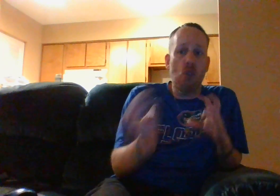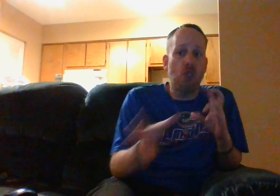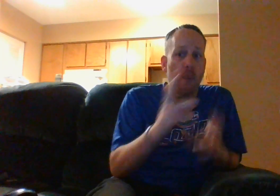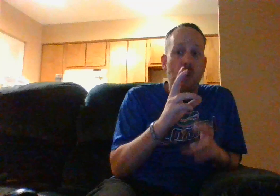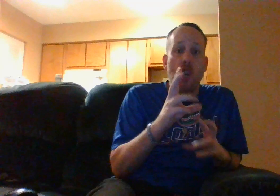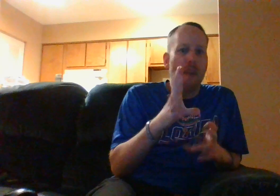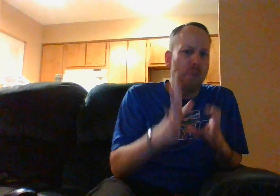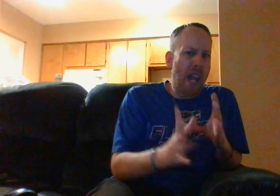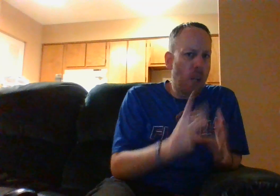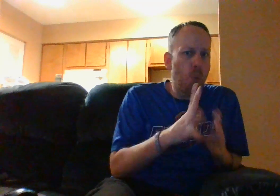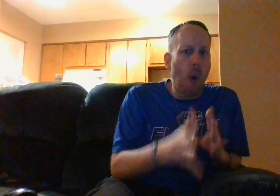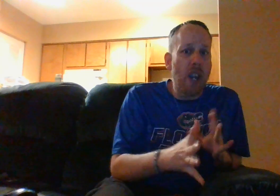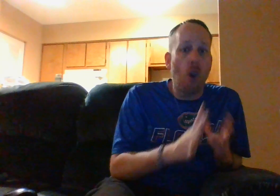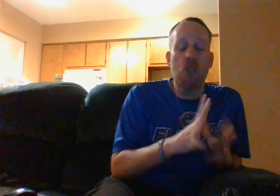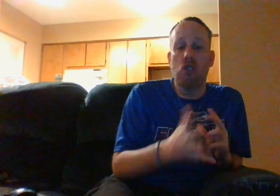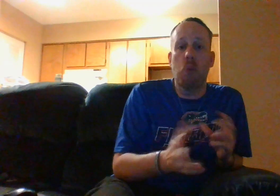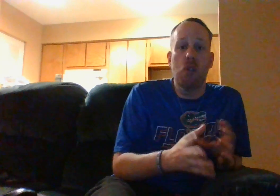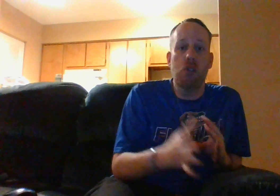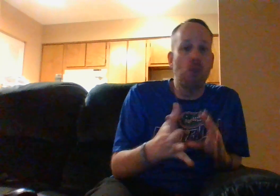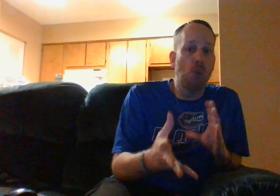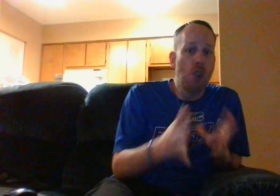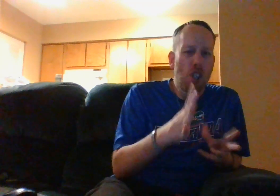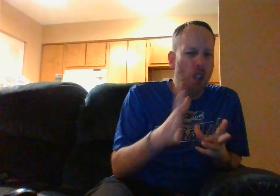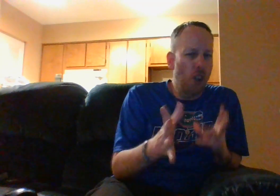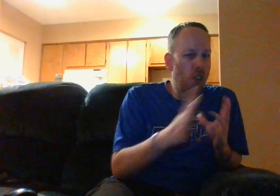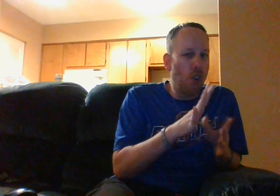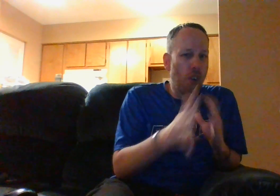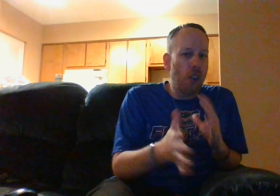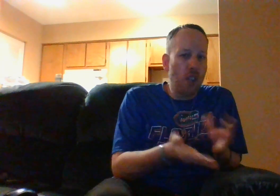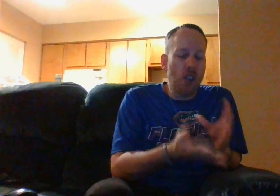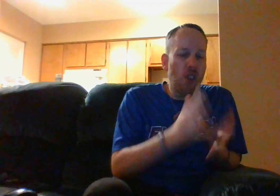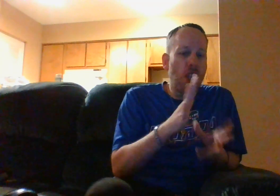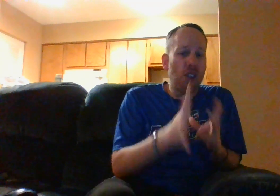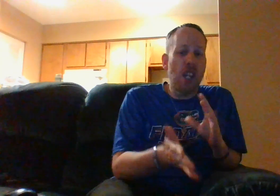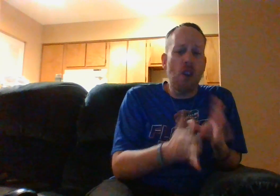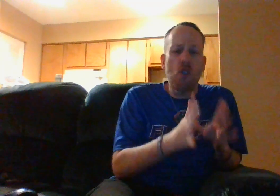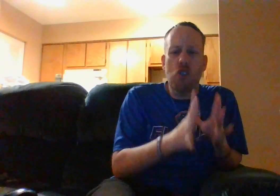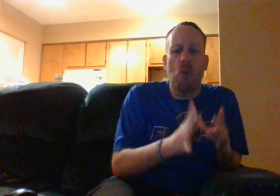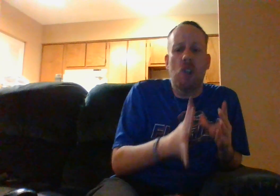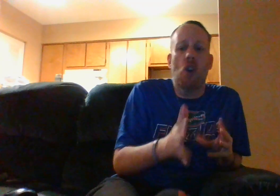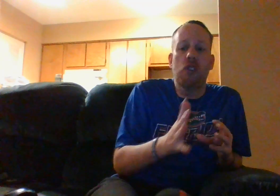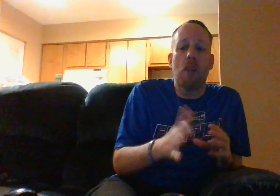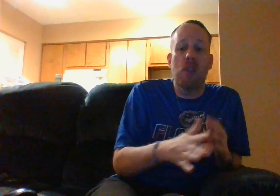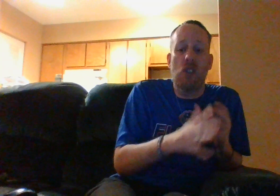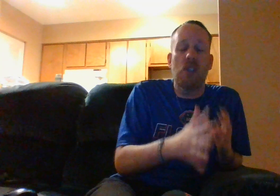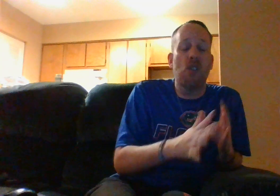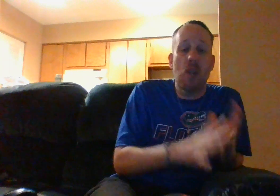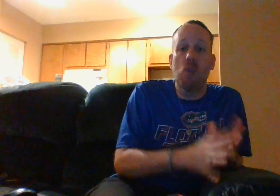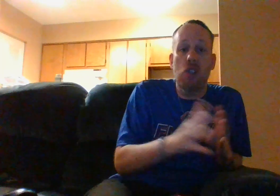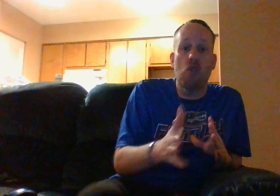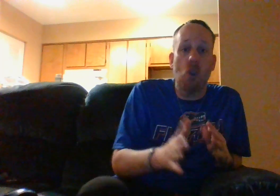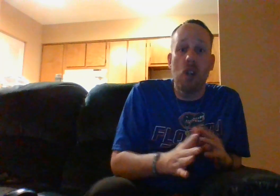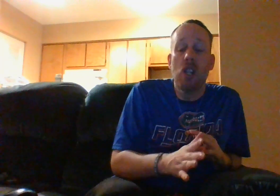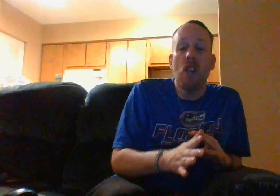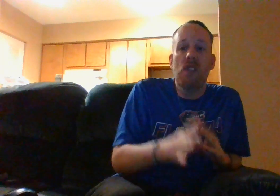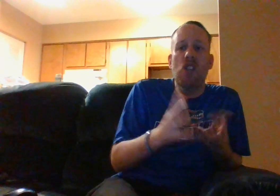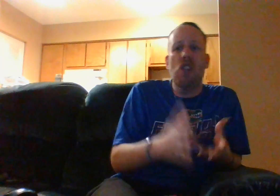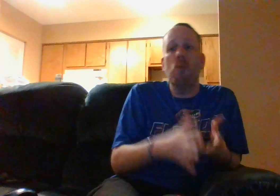show some black and white also as two you know they don't show really all the time but sometimes they really do show it because it